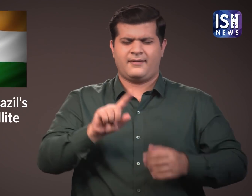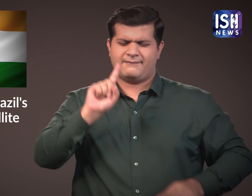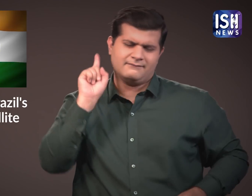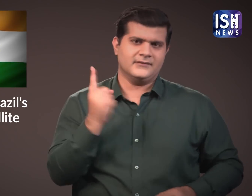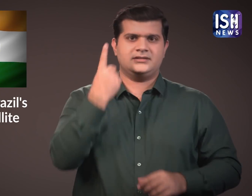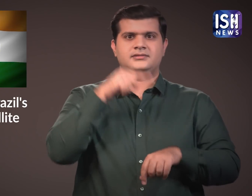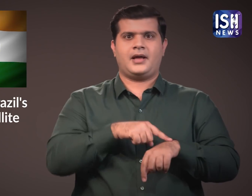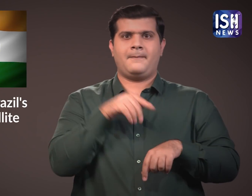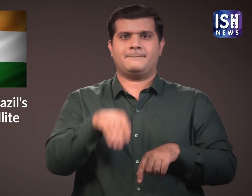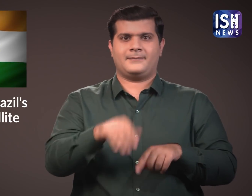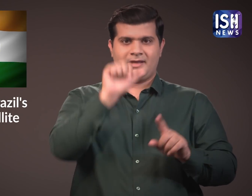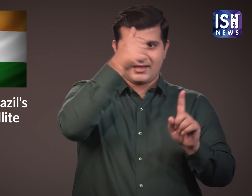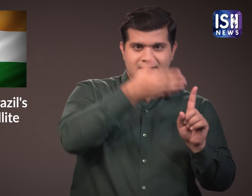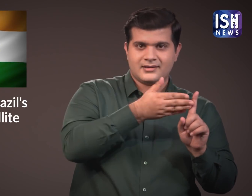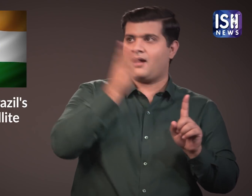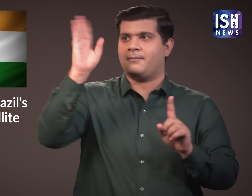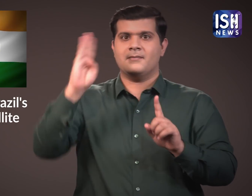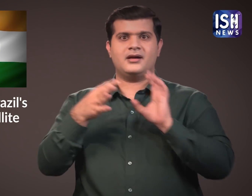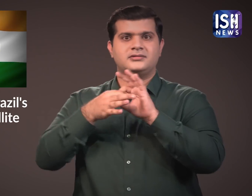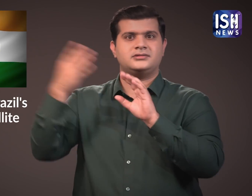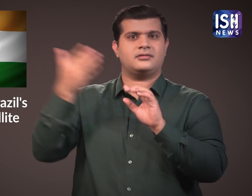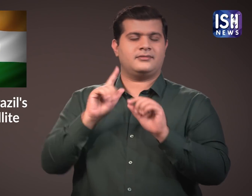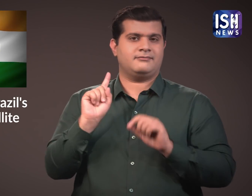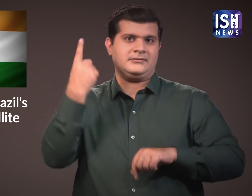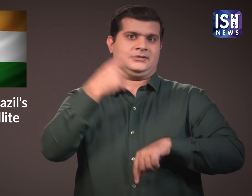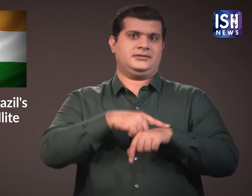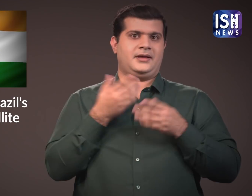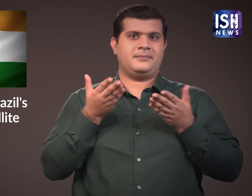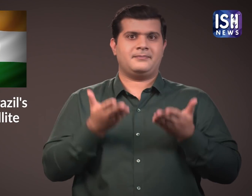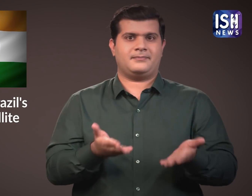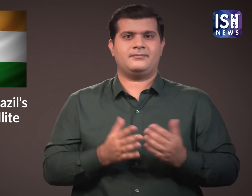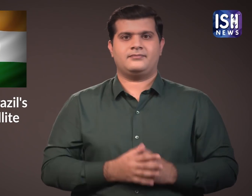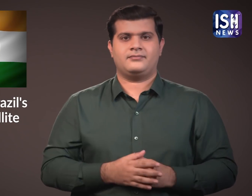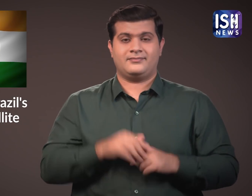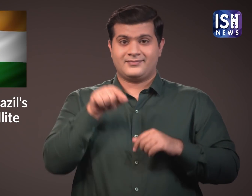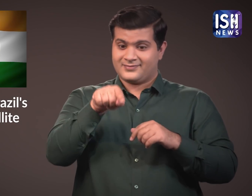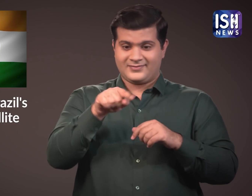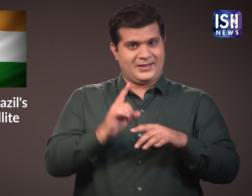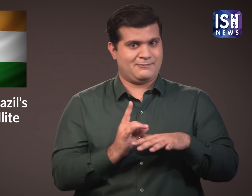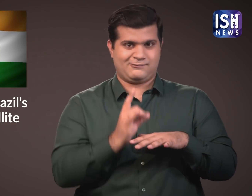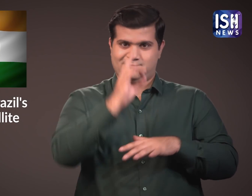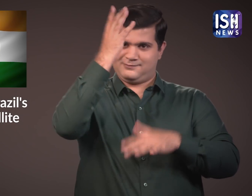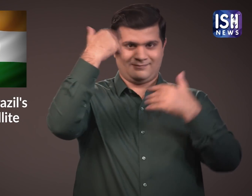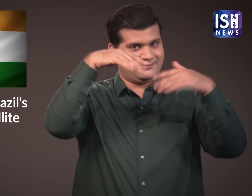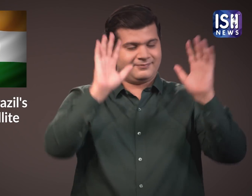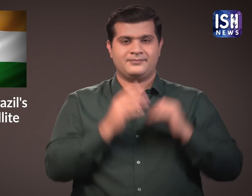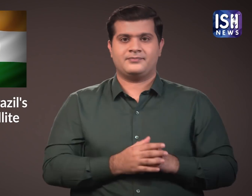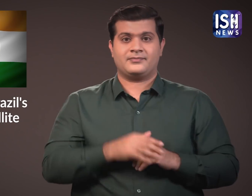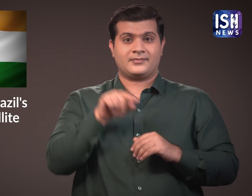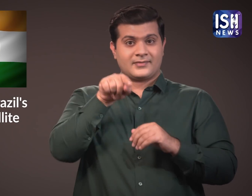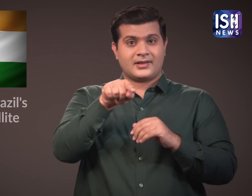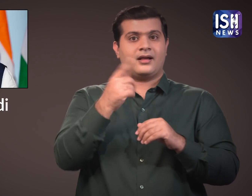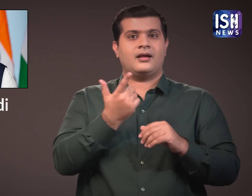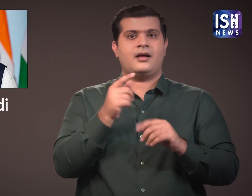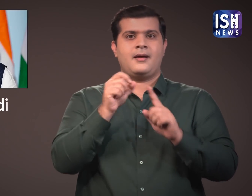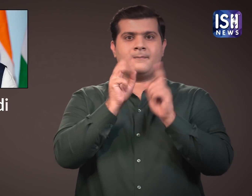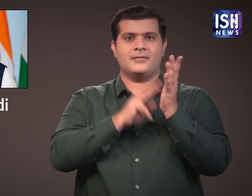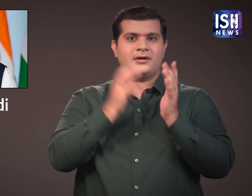This is the first Brazilian satellite to be launched by India. PM Modi came up with the Atmanirbhar